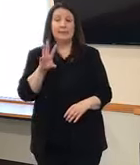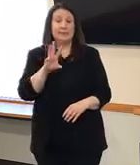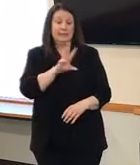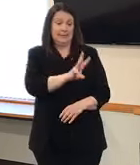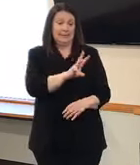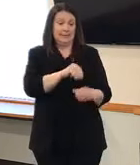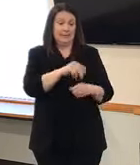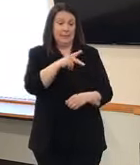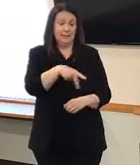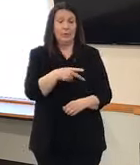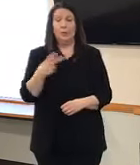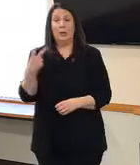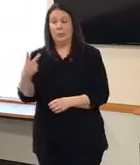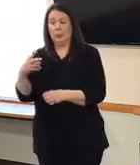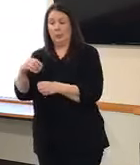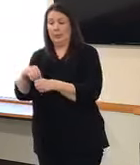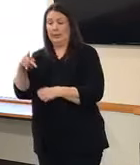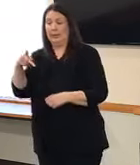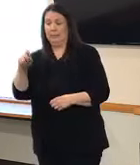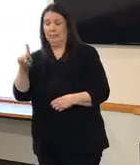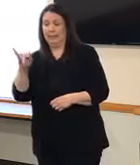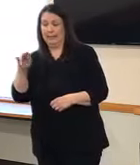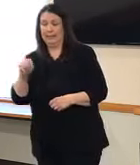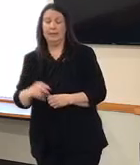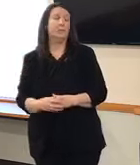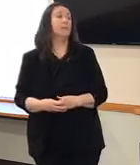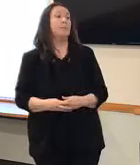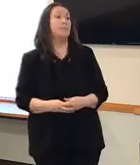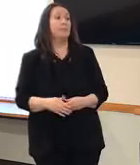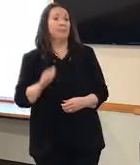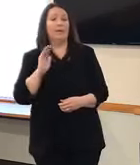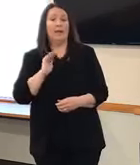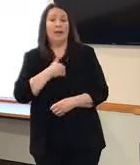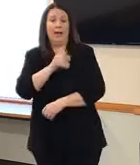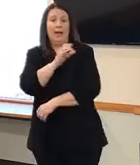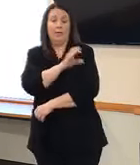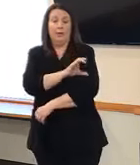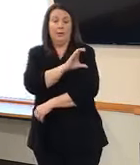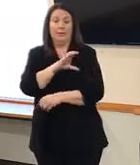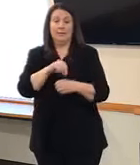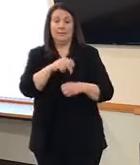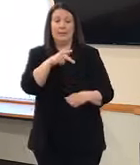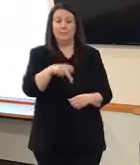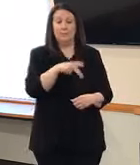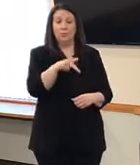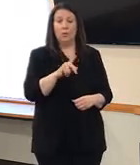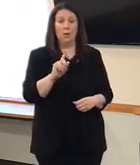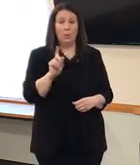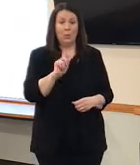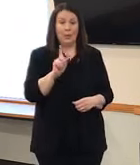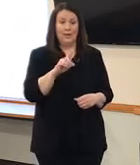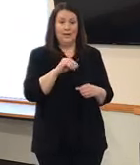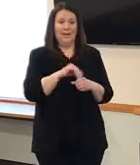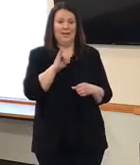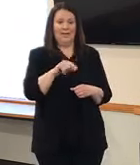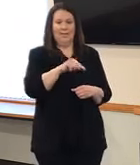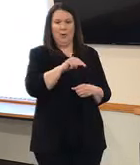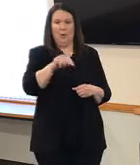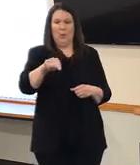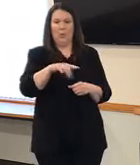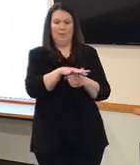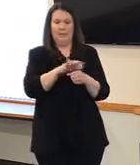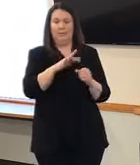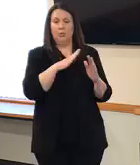Peoria, two in Pekin. Our clinics in Peoria are located in those areas of the